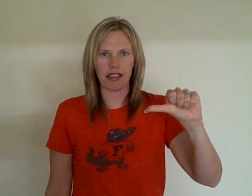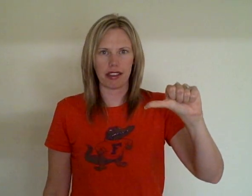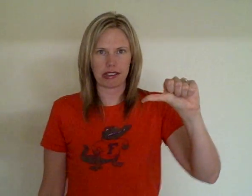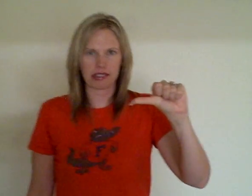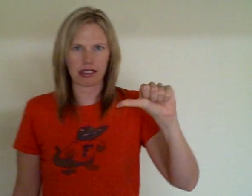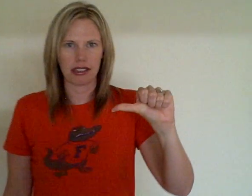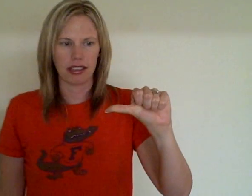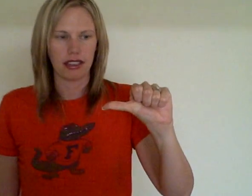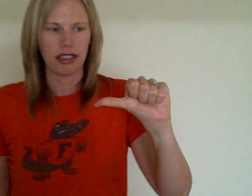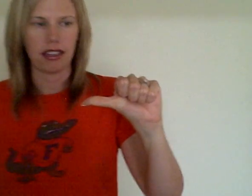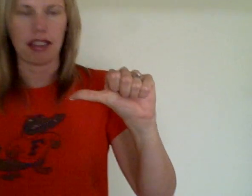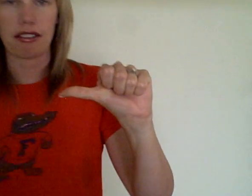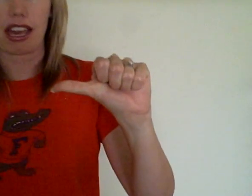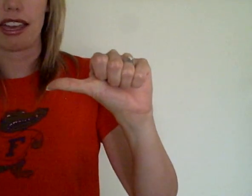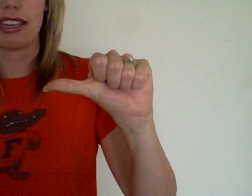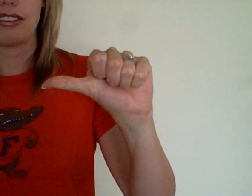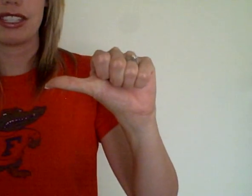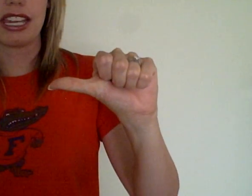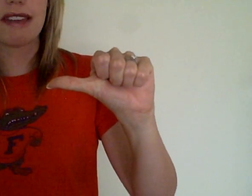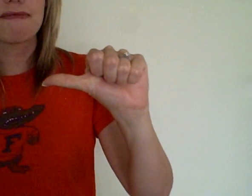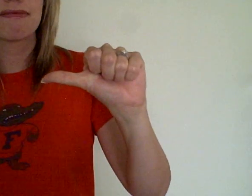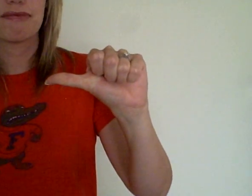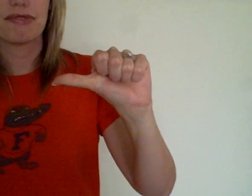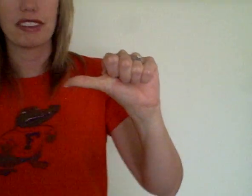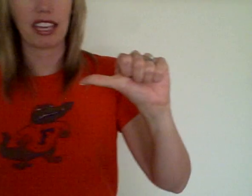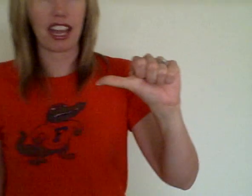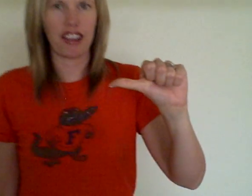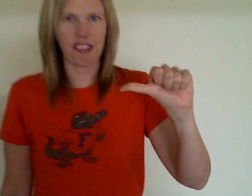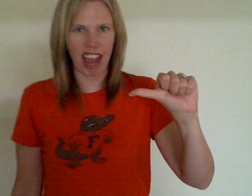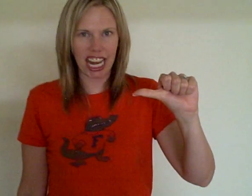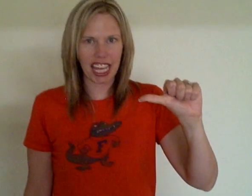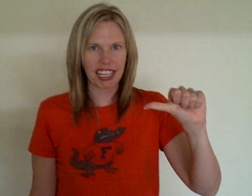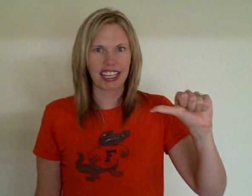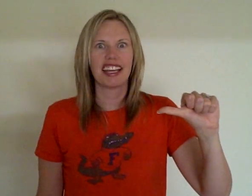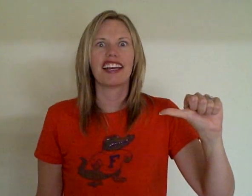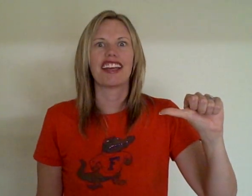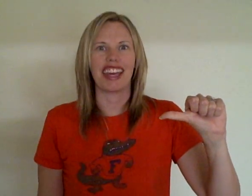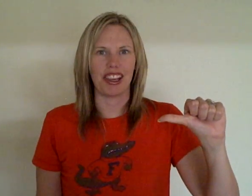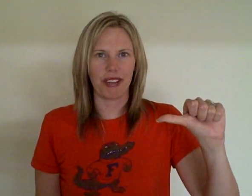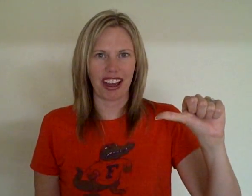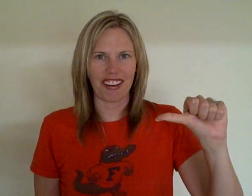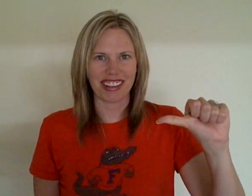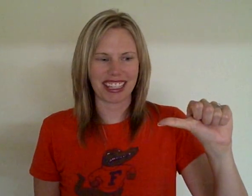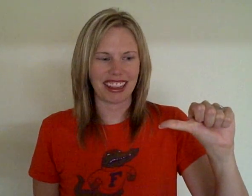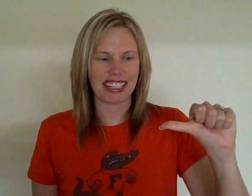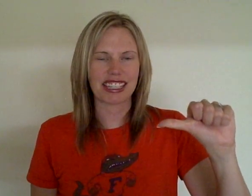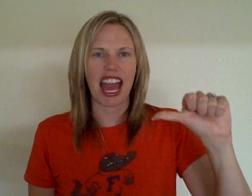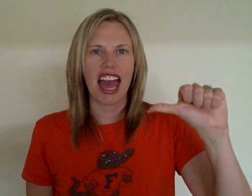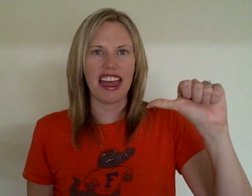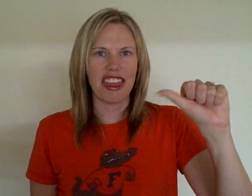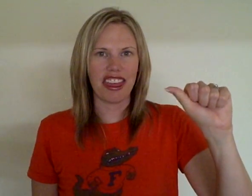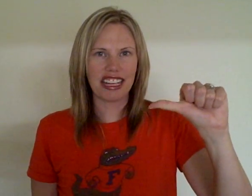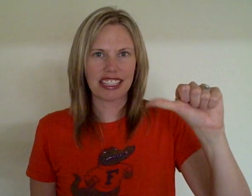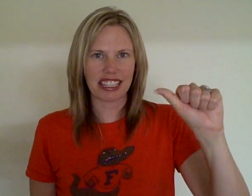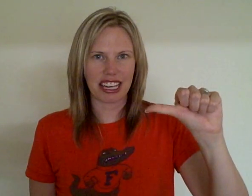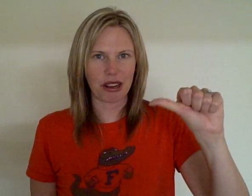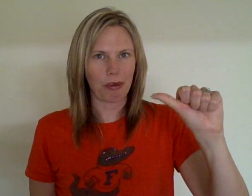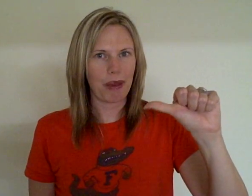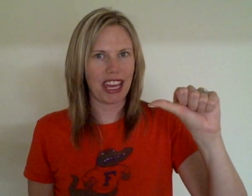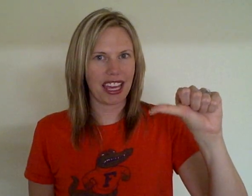this. Okay, can you see? Okay, are you ready? Okay, here we go. It goes like this. This little piggy